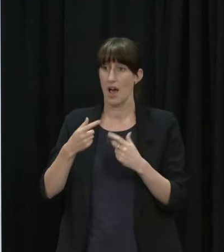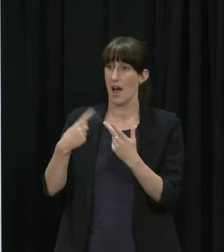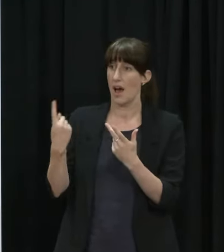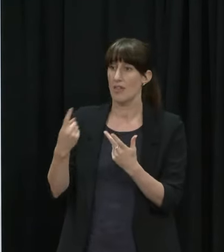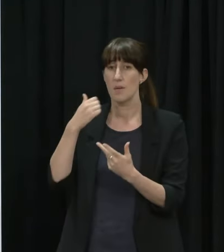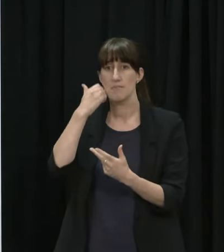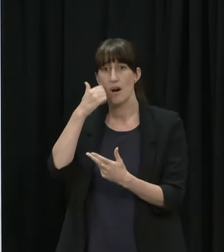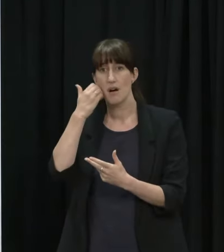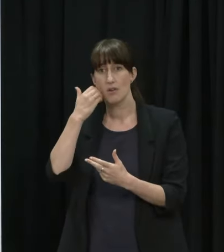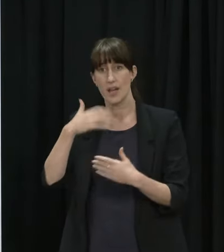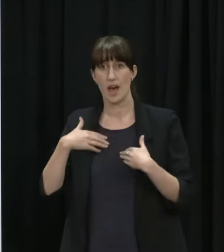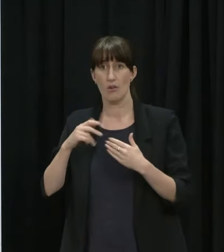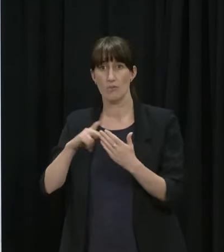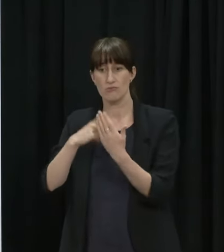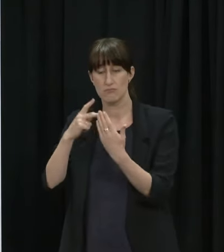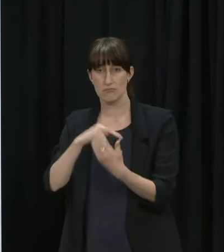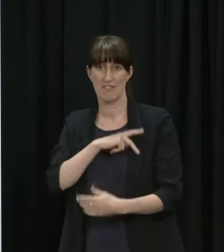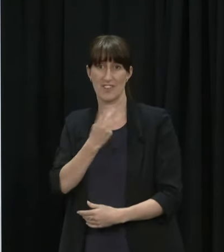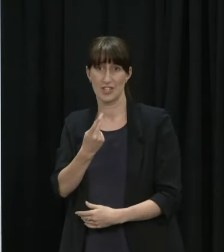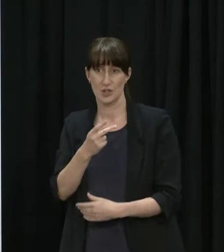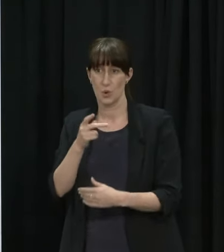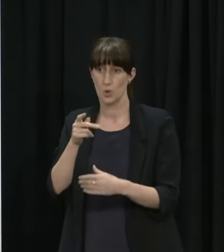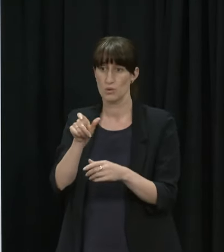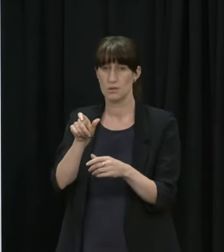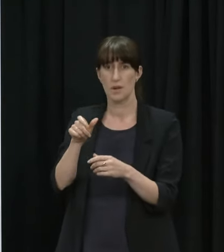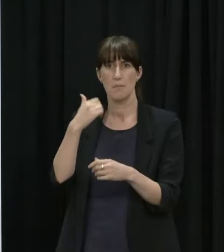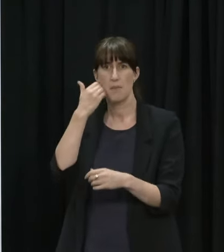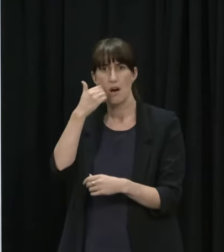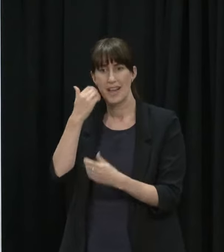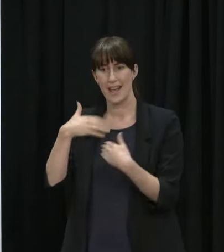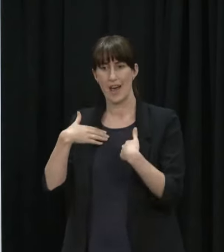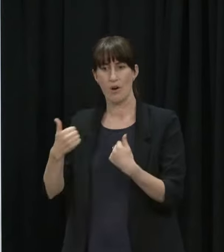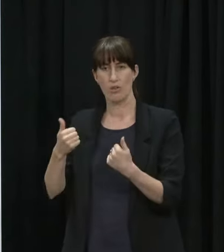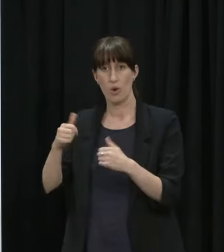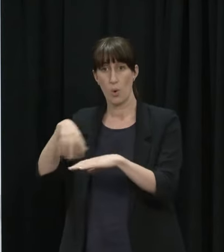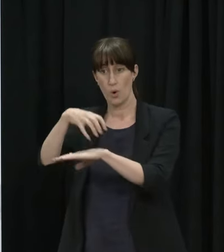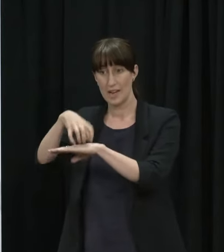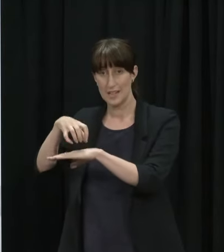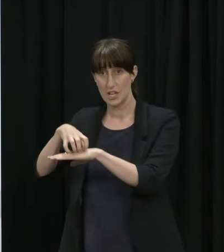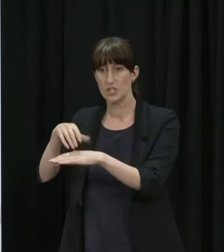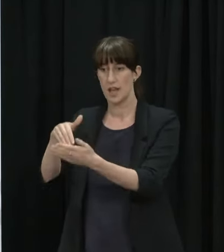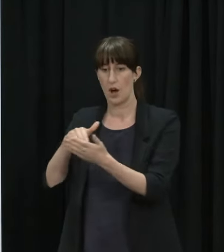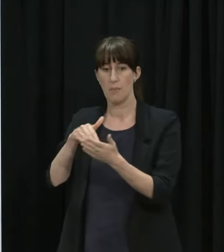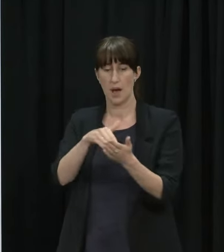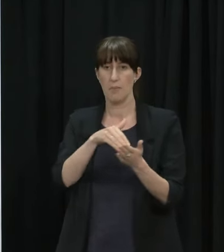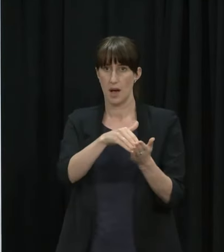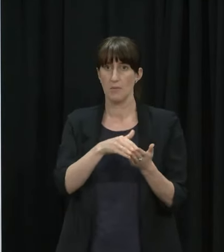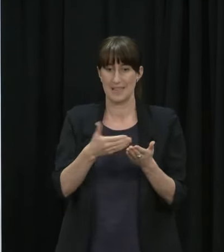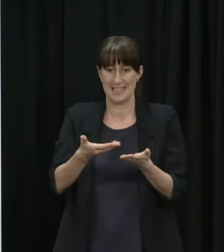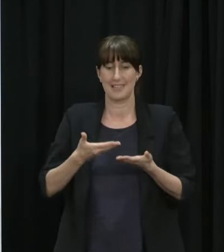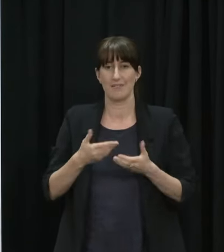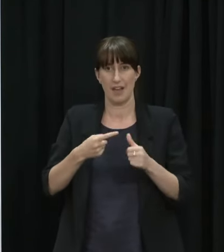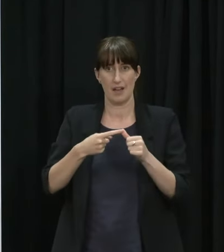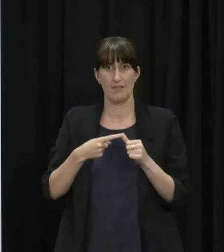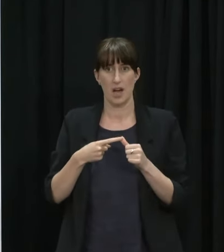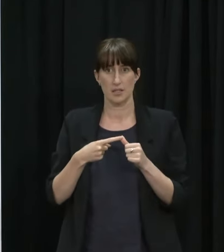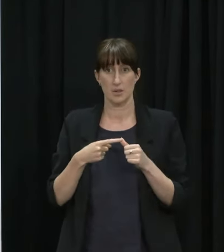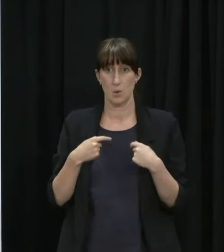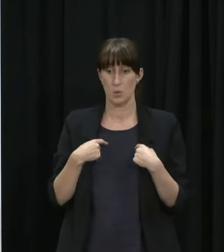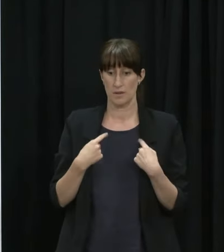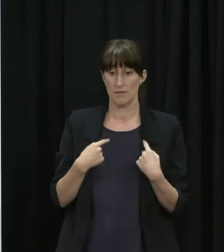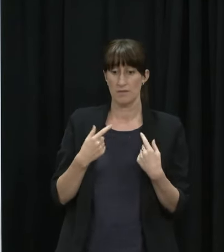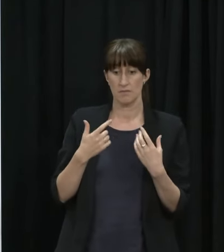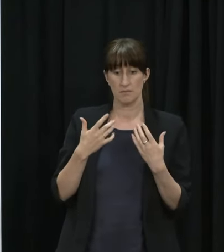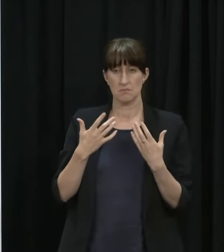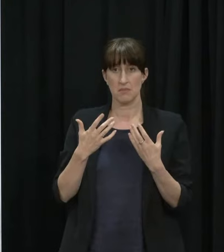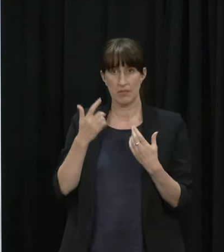professionals and Māori organisations and we've specified that a successful vaccination program for 5 to 11 year